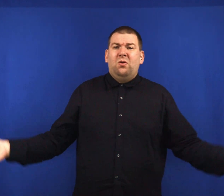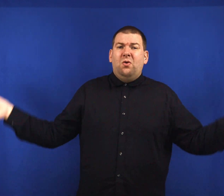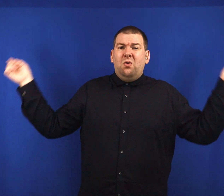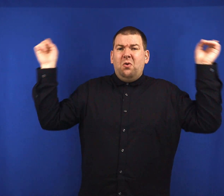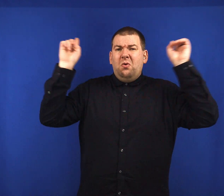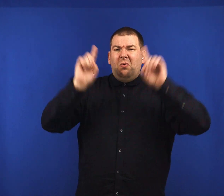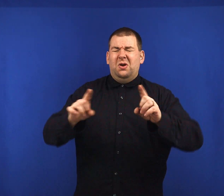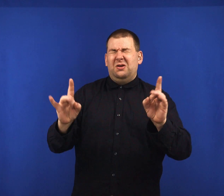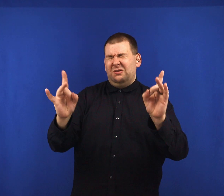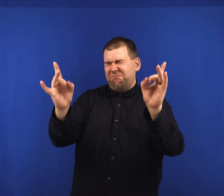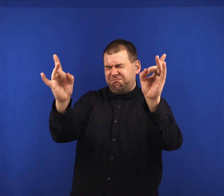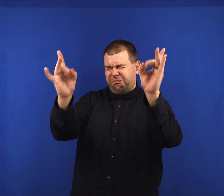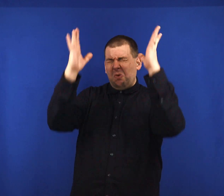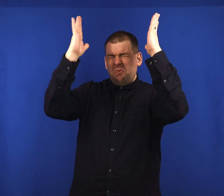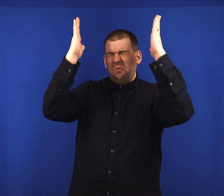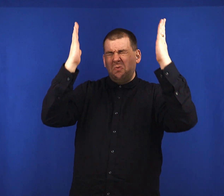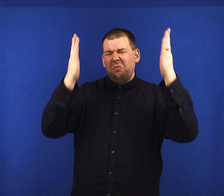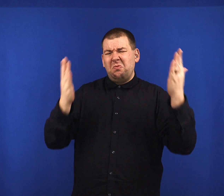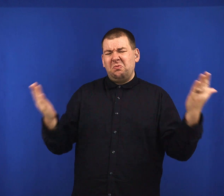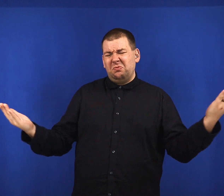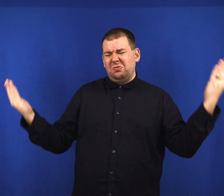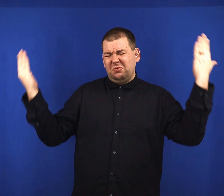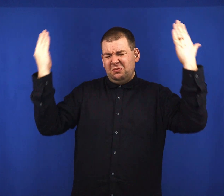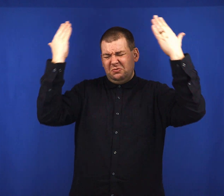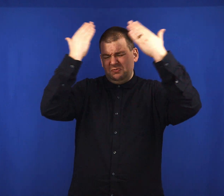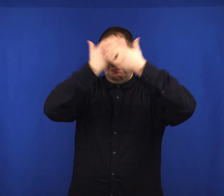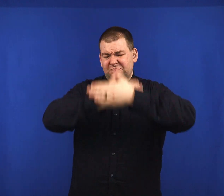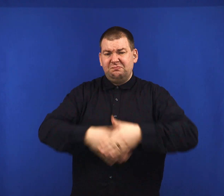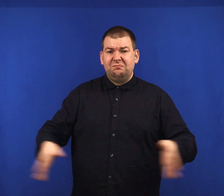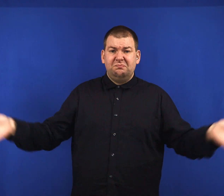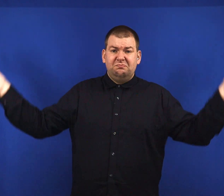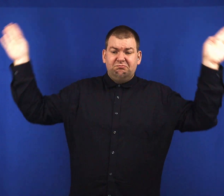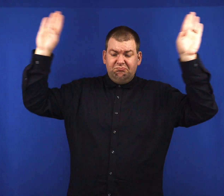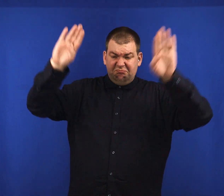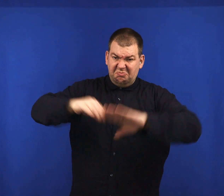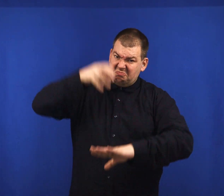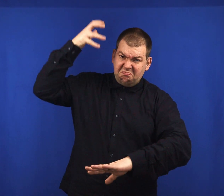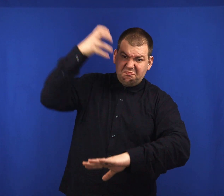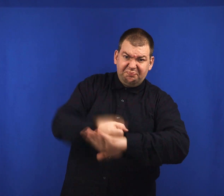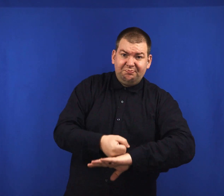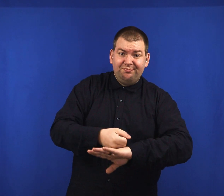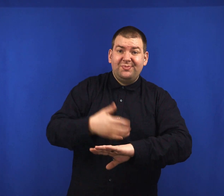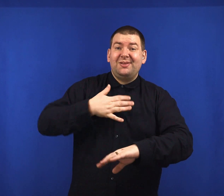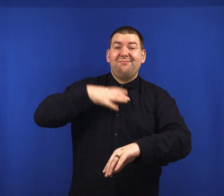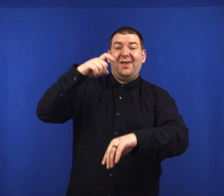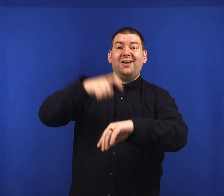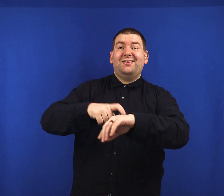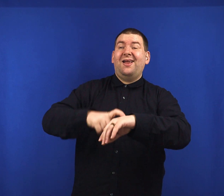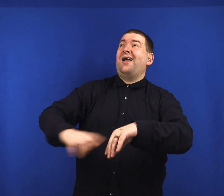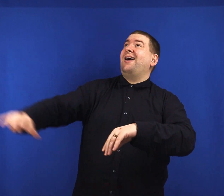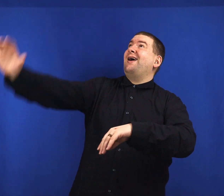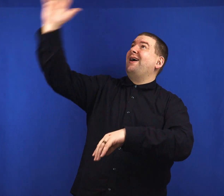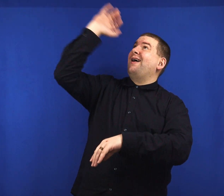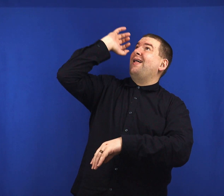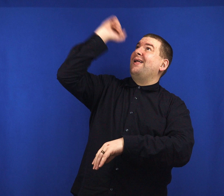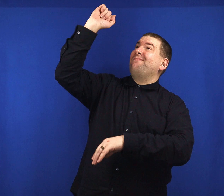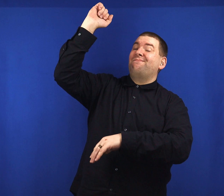When through death's valley, it's my turn to go.